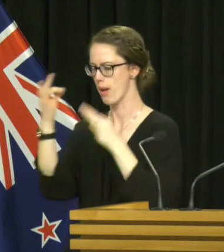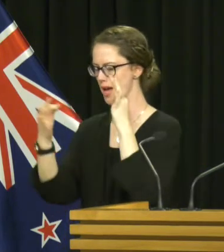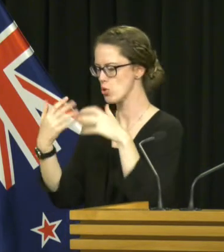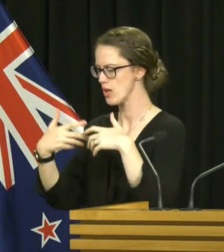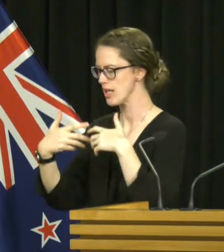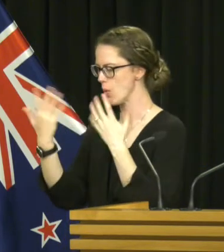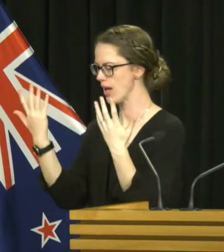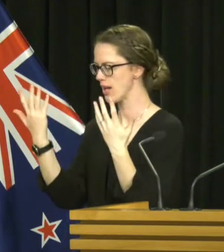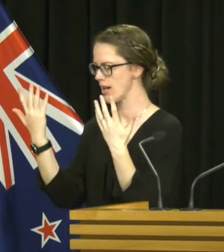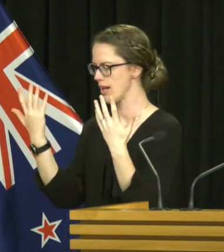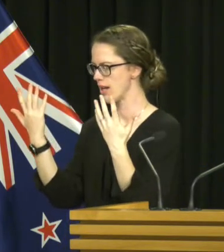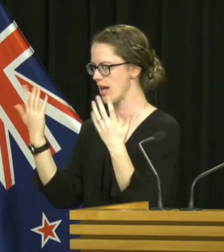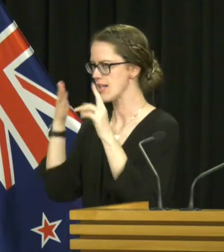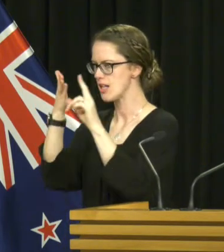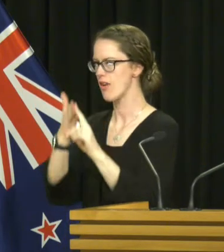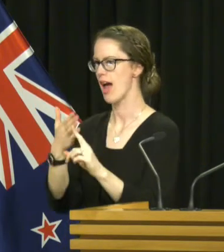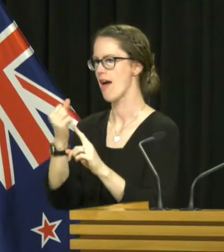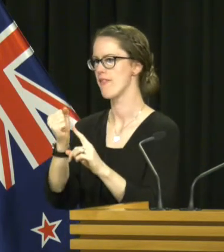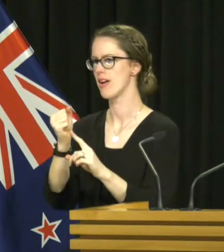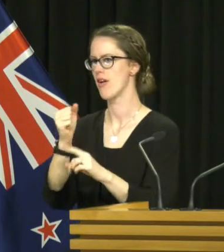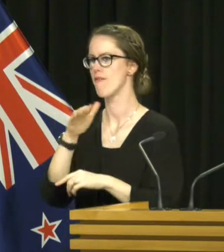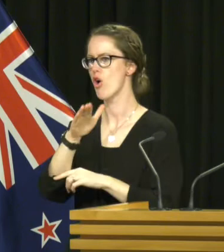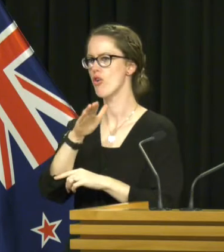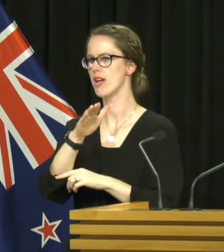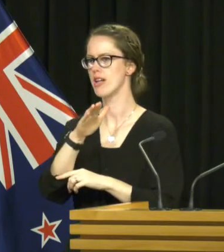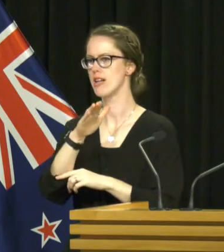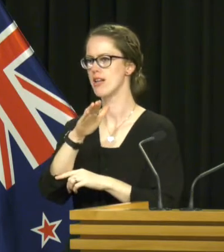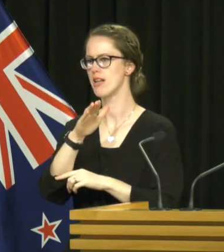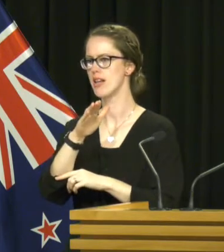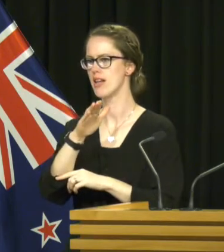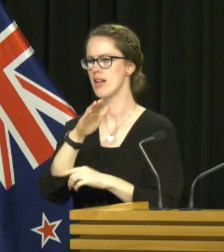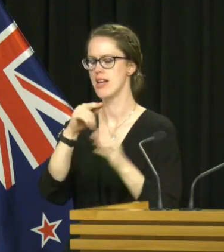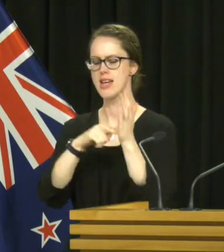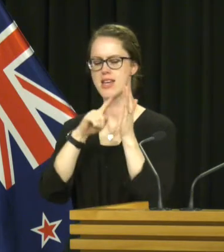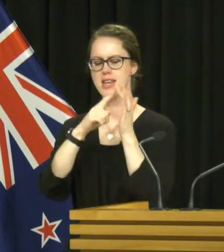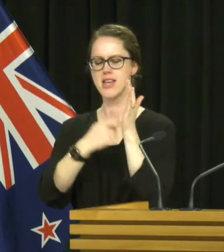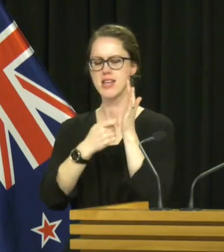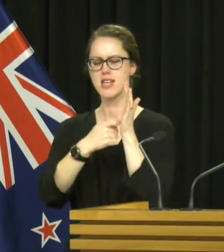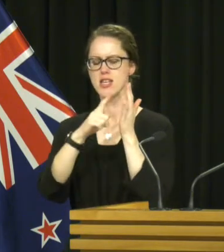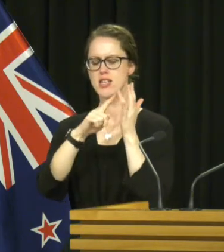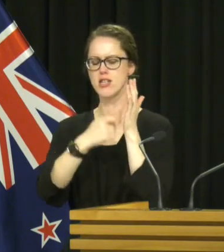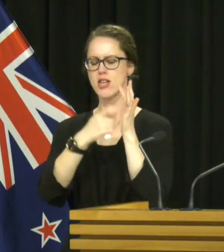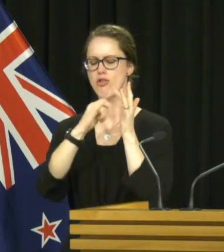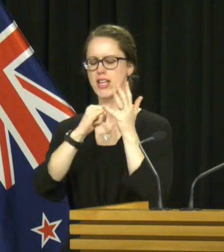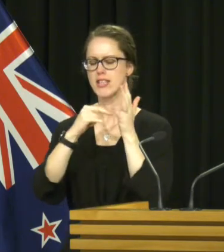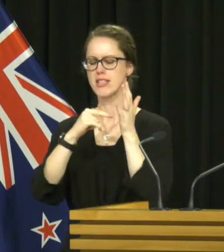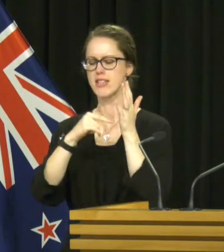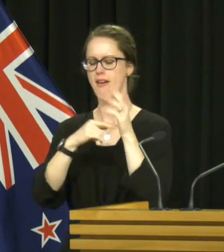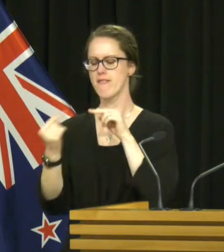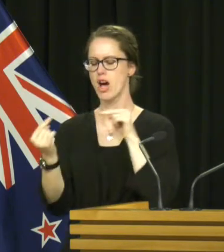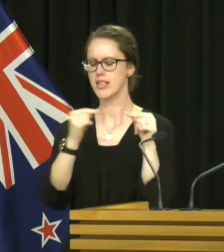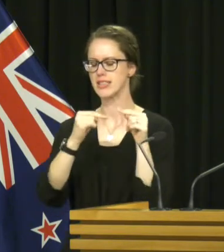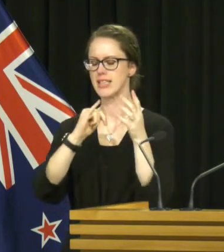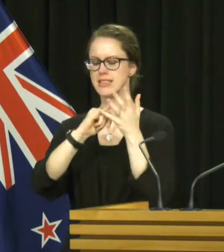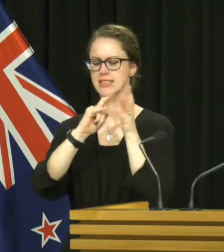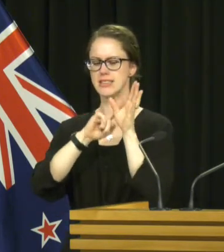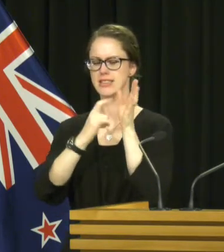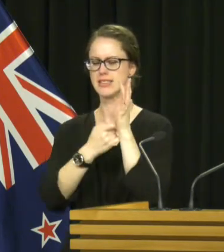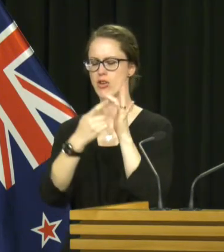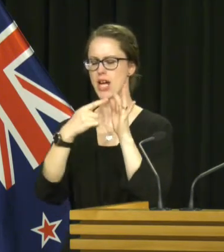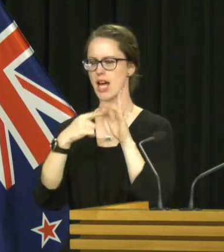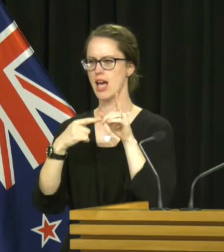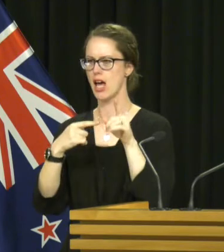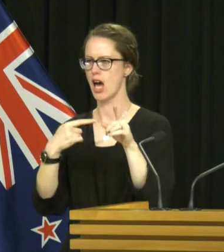who's identified as having foreign terrorist fighters in camps in Syria. I've not personally had